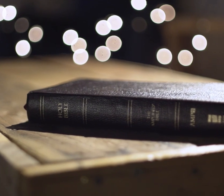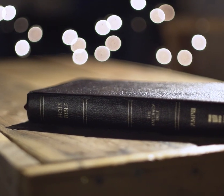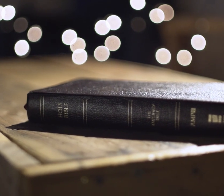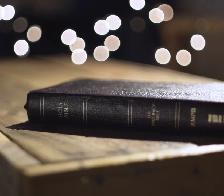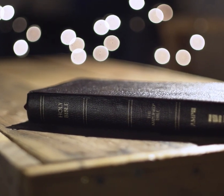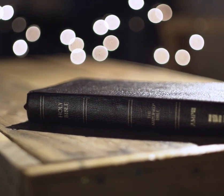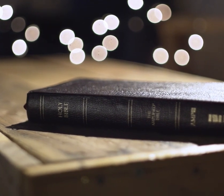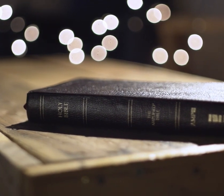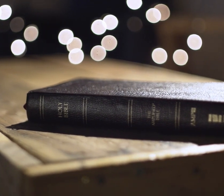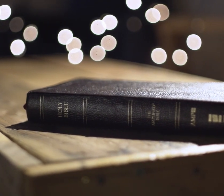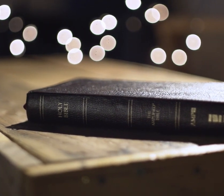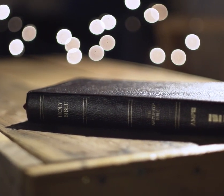Shouldn't the K